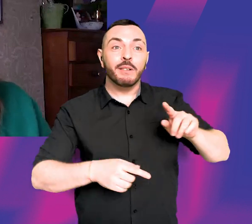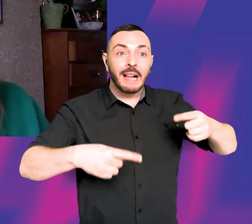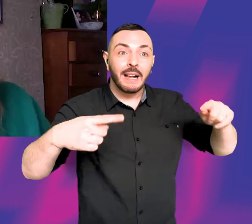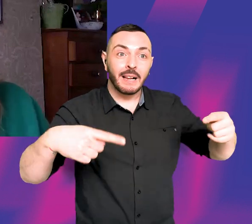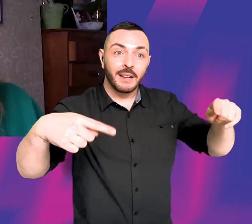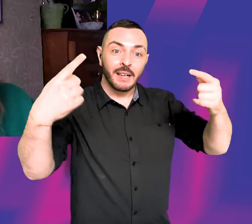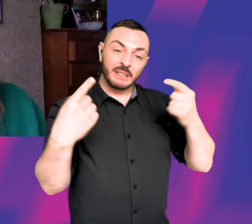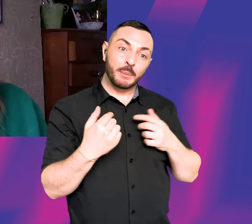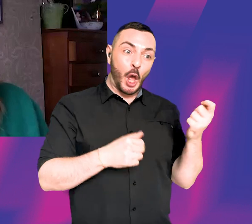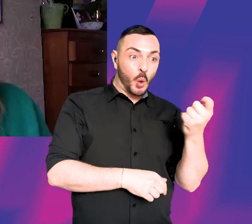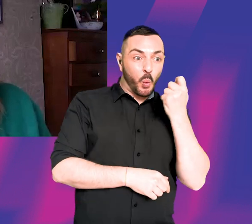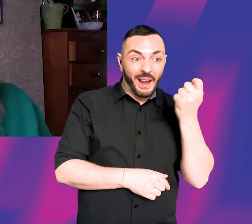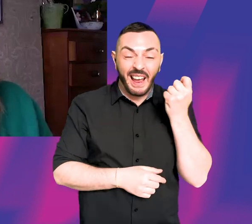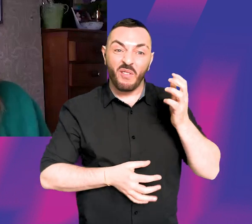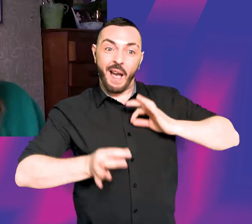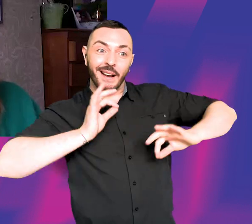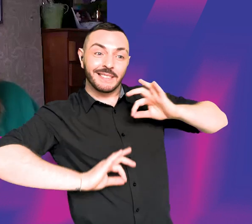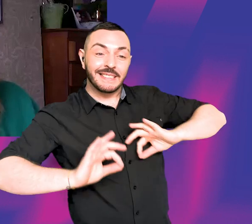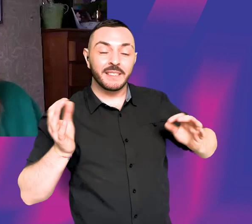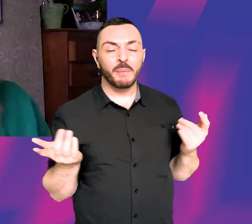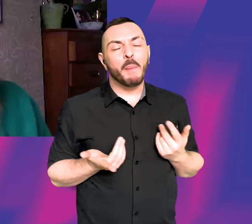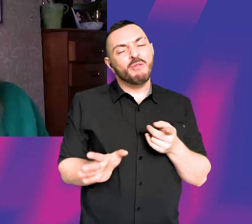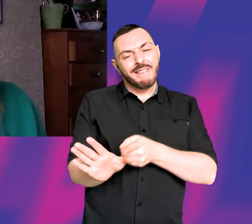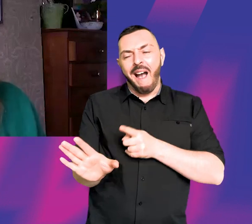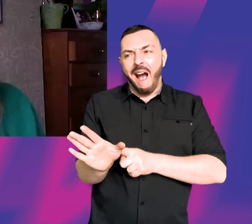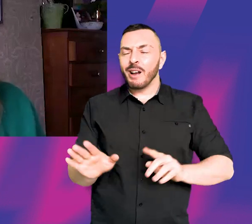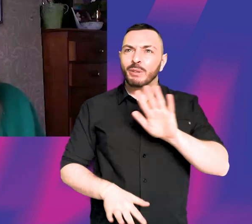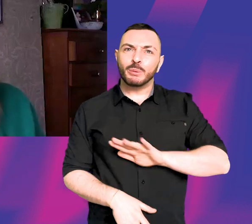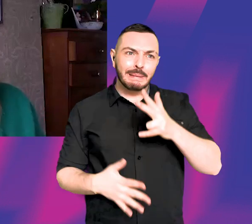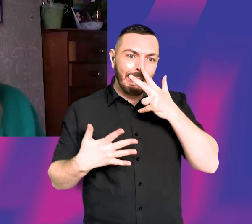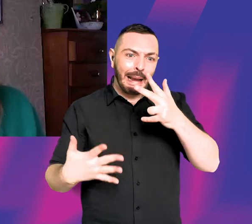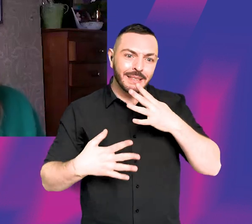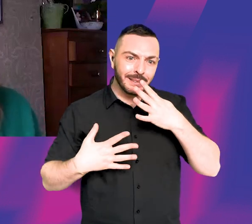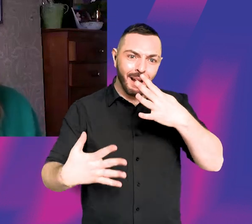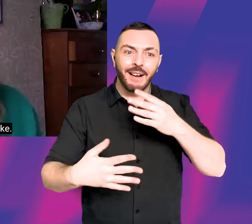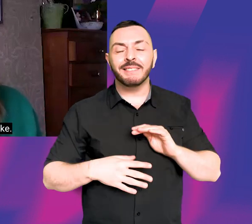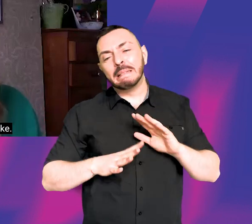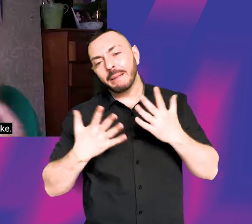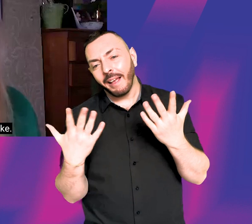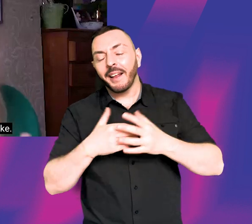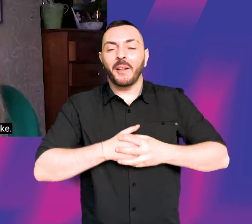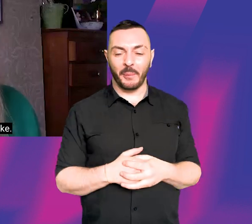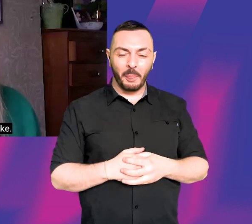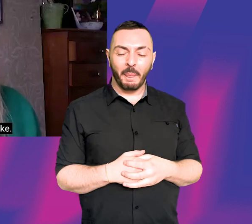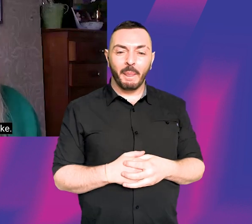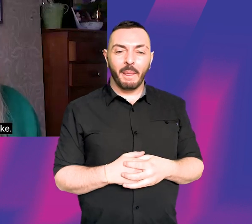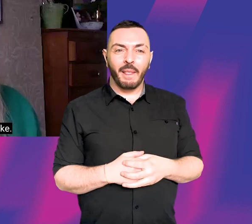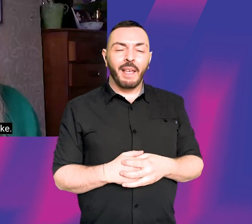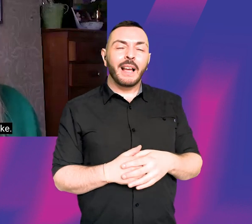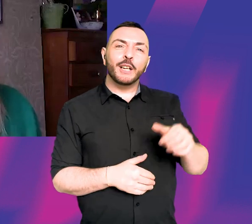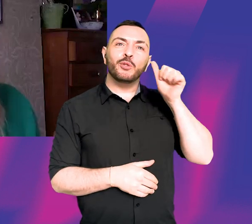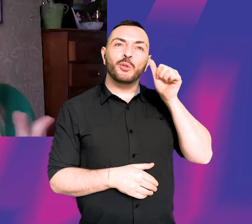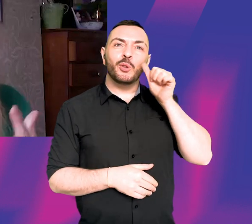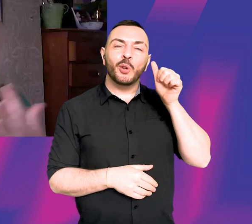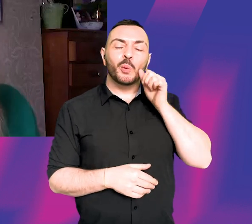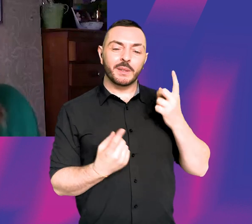win for like acting, but I mean, I was really young, like eight, nine, ten years old, so I knew that that was something that I like,